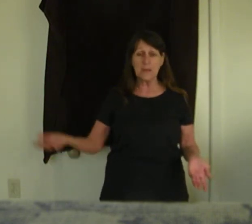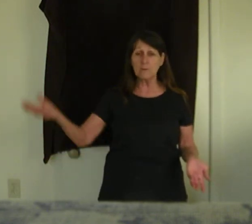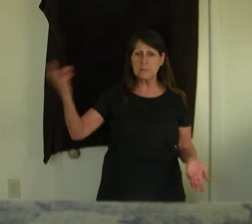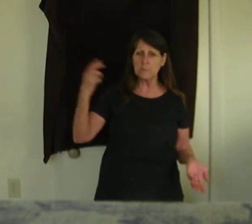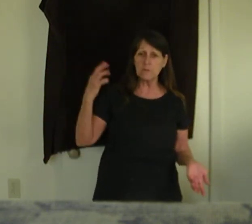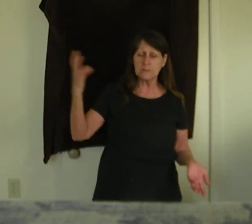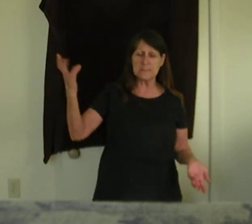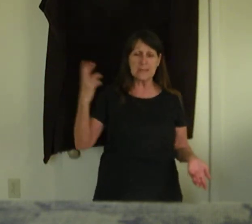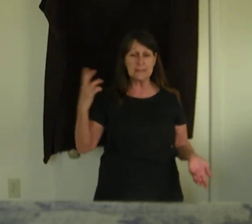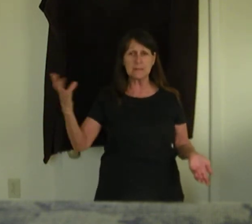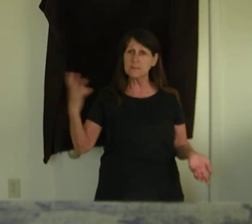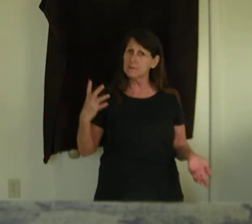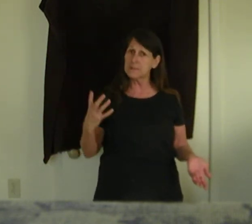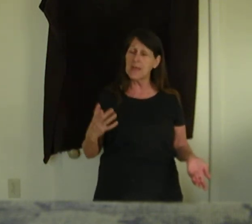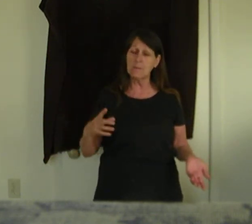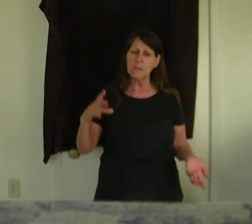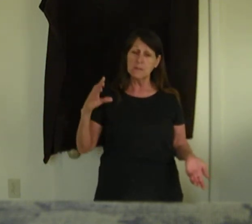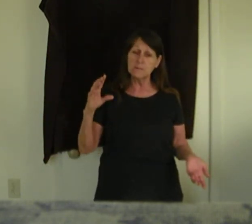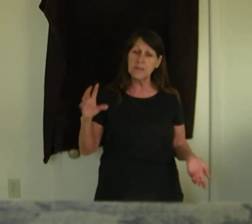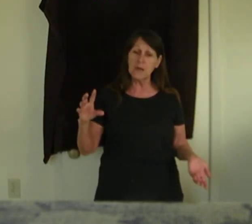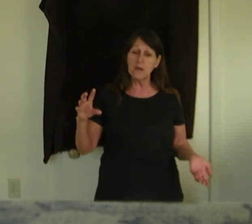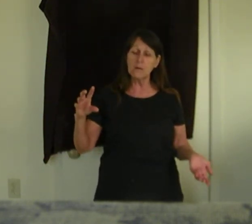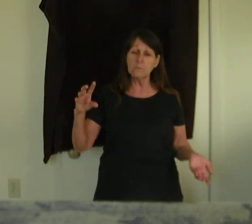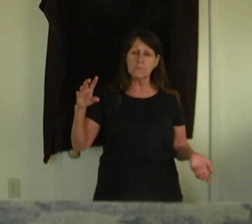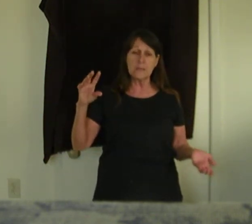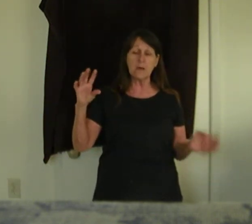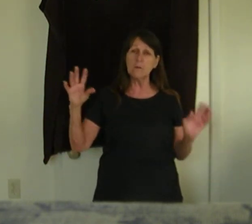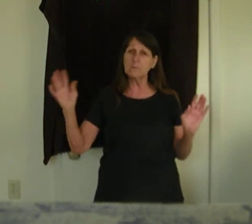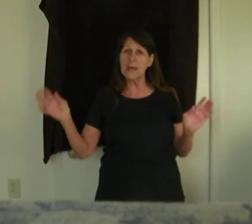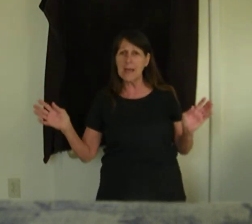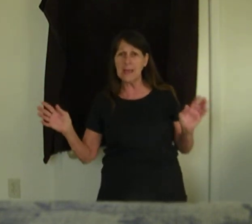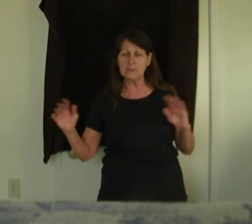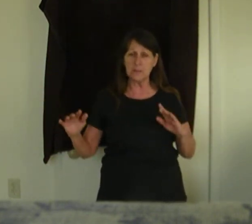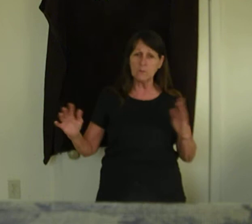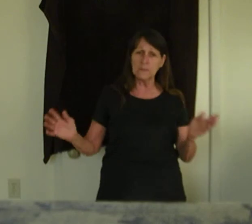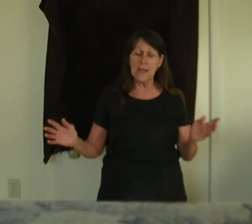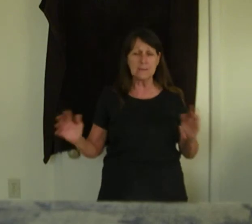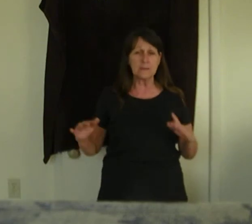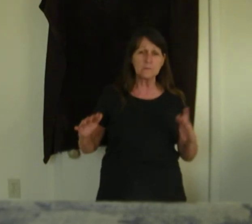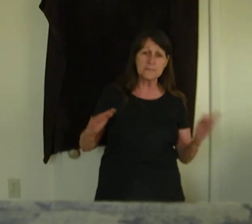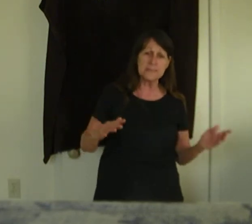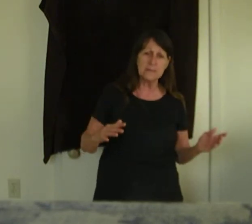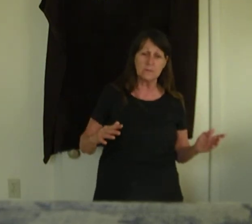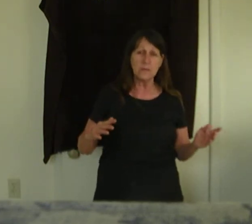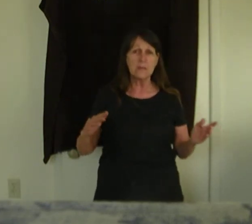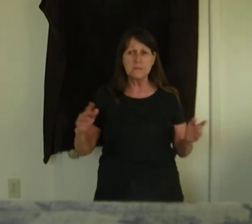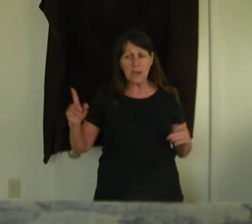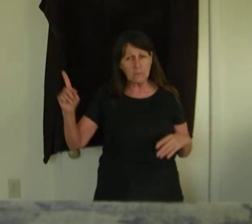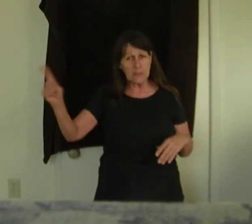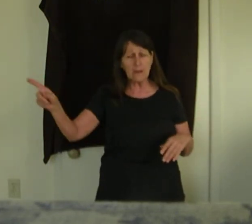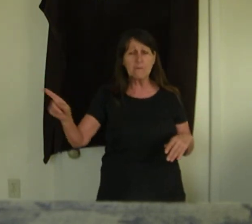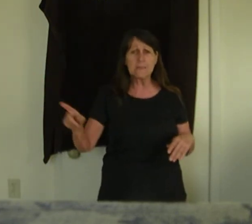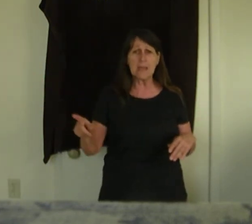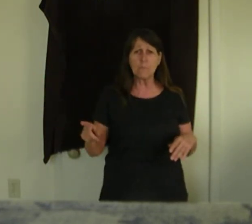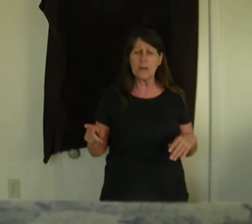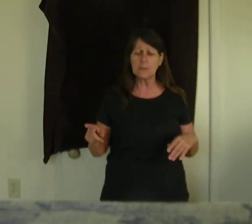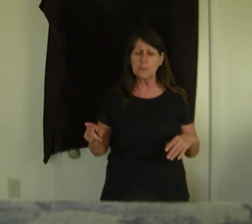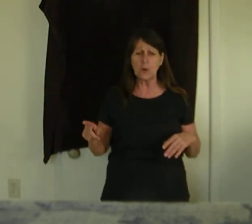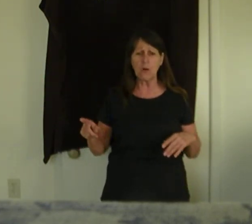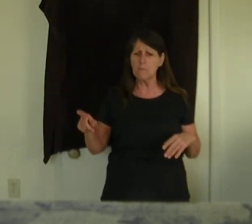Holy Spirit's telling us all the time, Don't lie. Don't lie. Don't steal. Don't covet that brand new car over